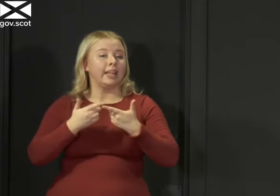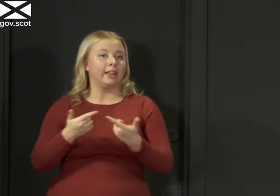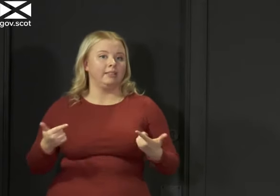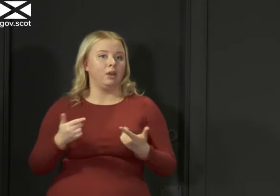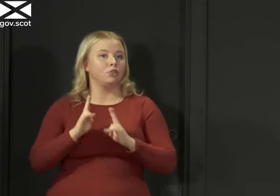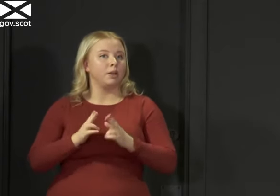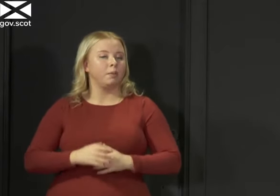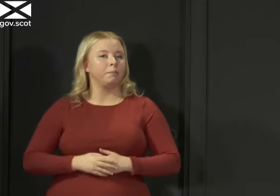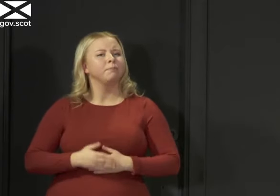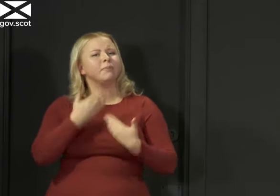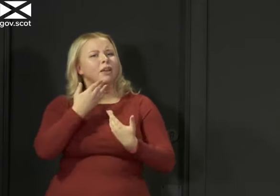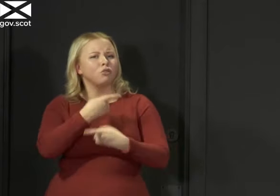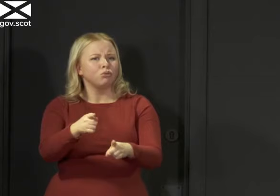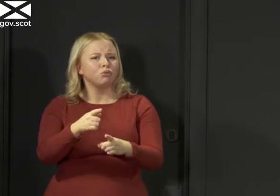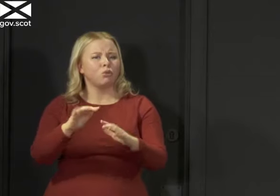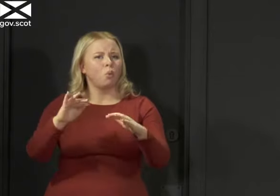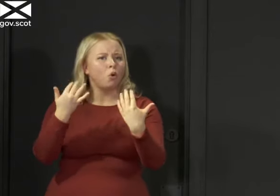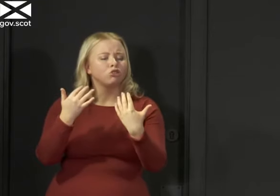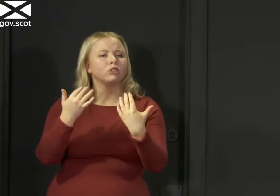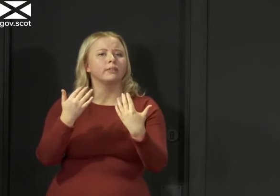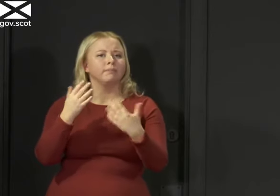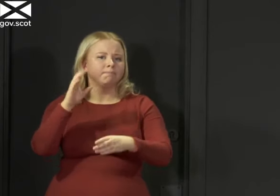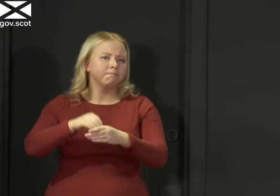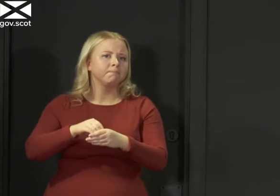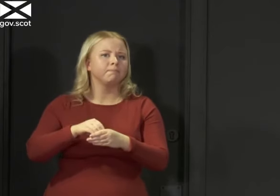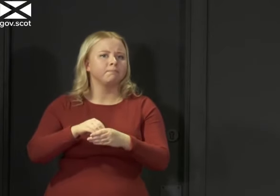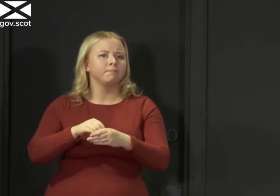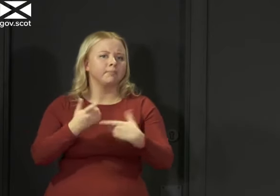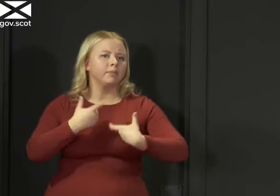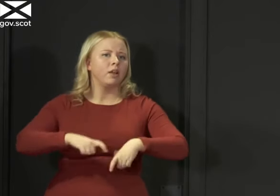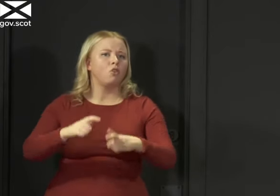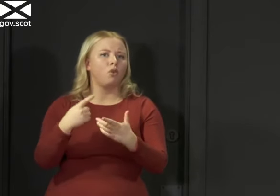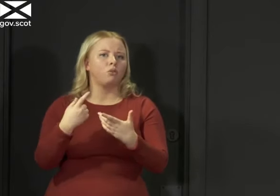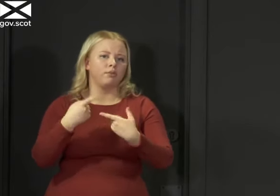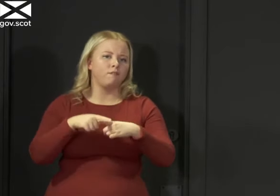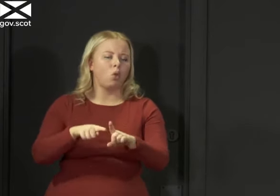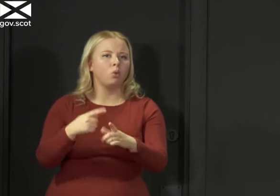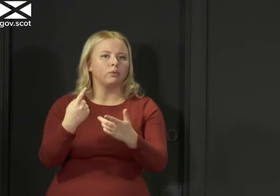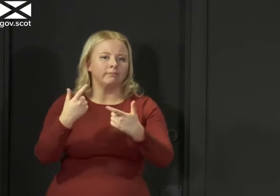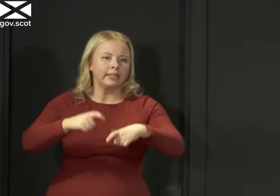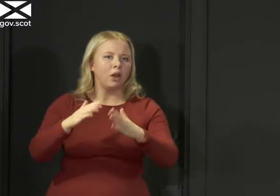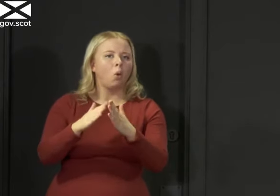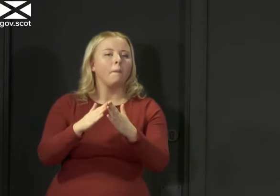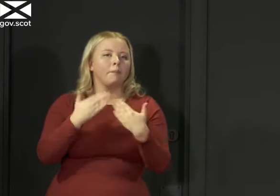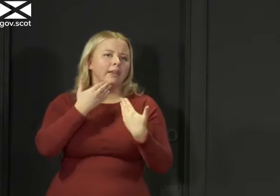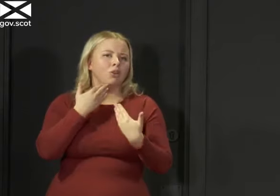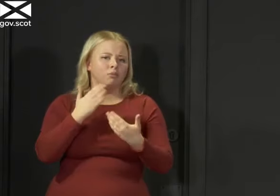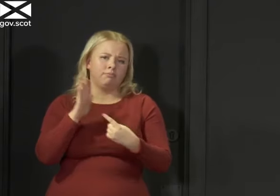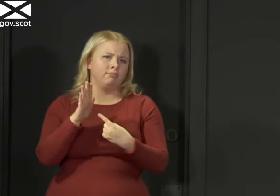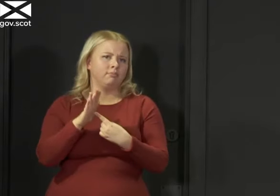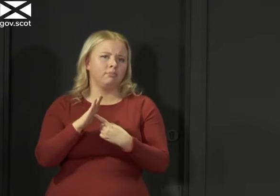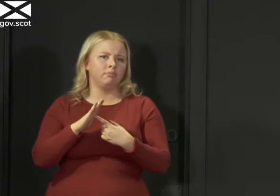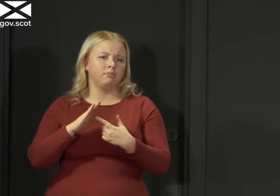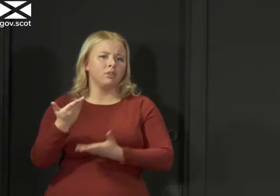you to all of you for continuing to comply with this guidance it is really important all of these